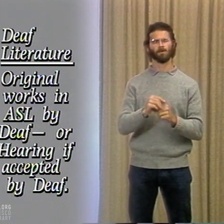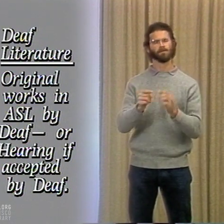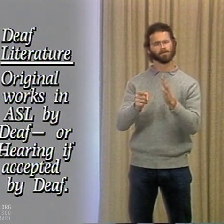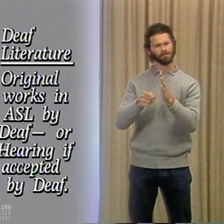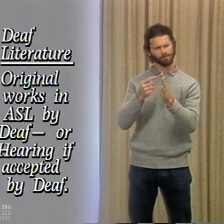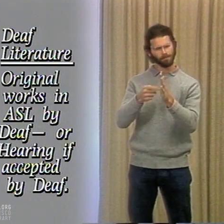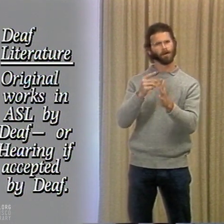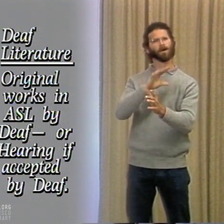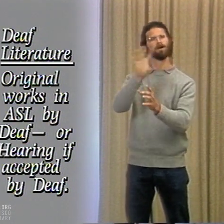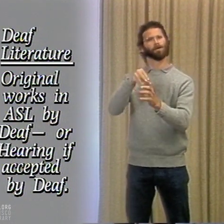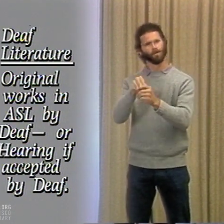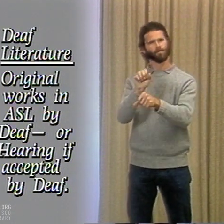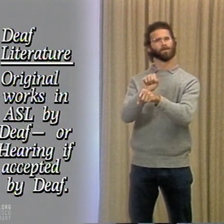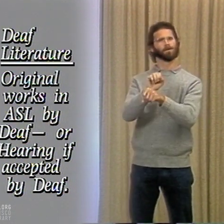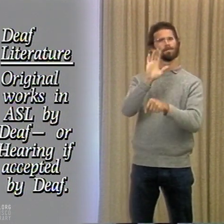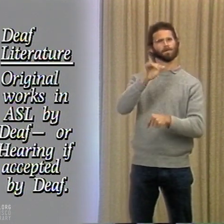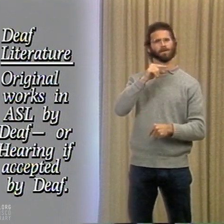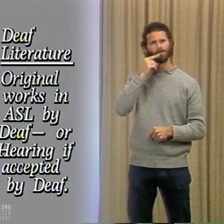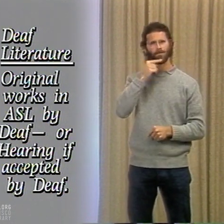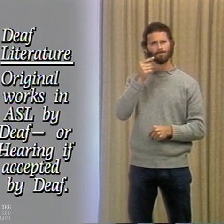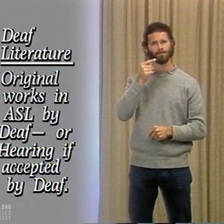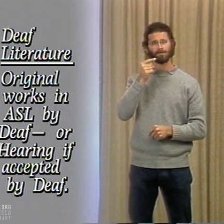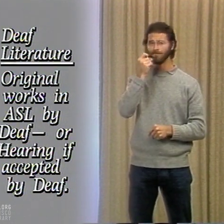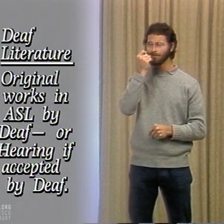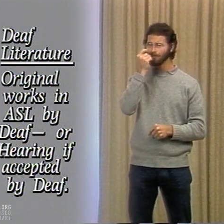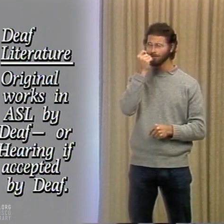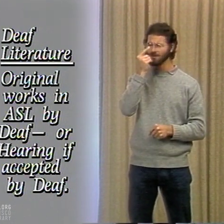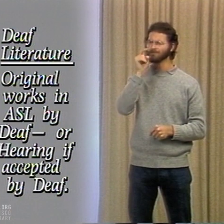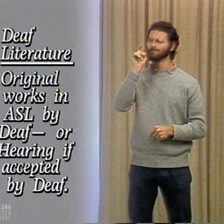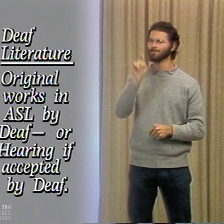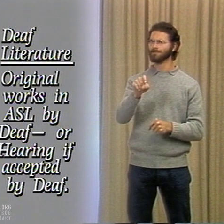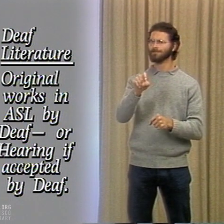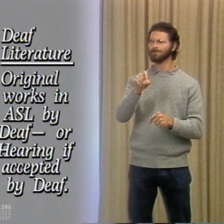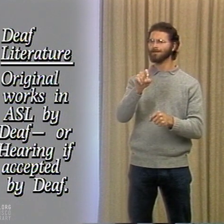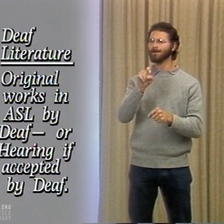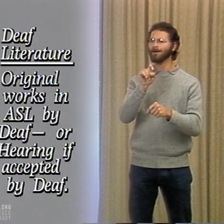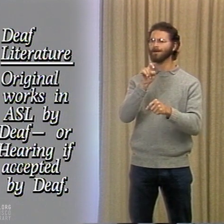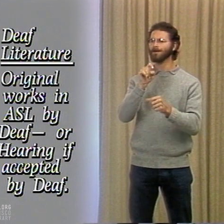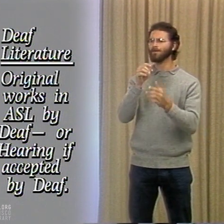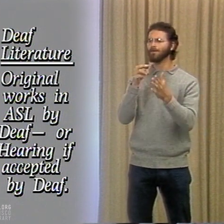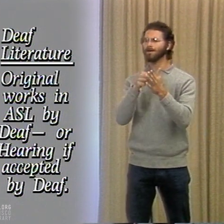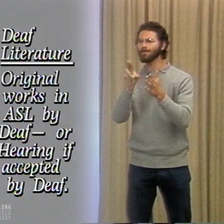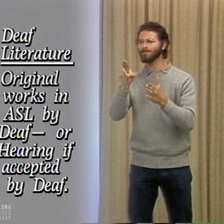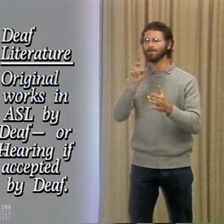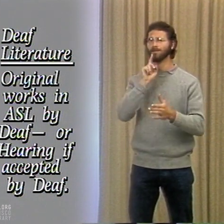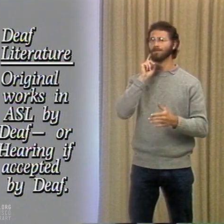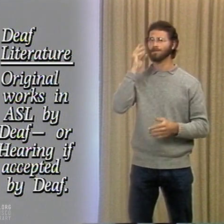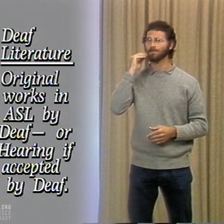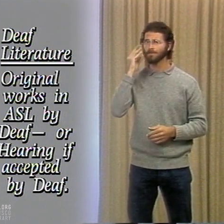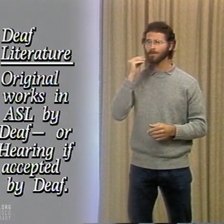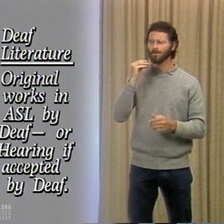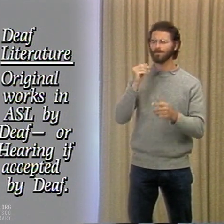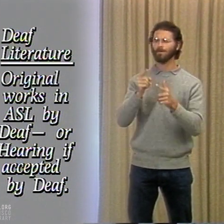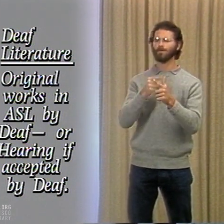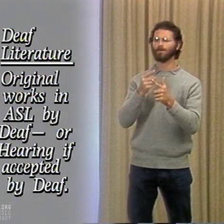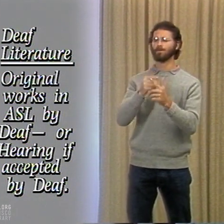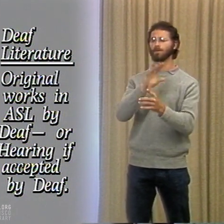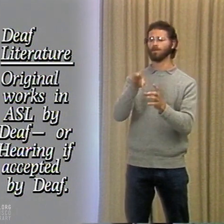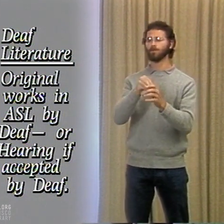the difference between the deaf in literature and deaf literature. Although deaf characters have been